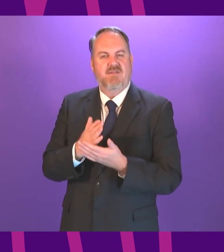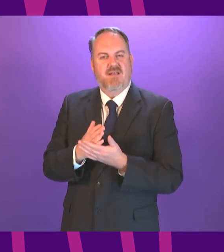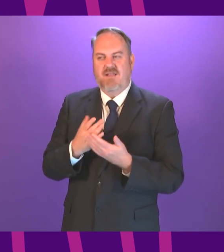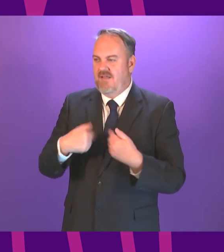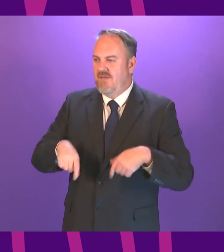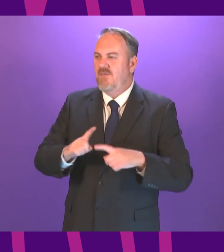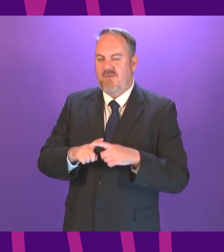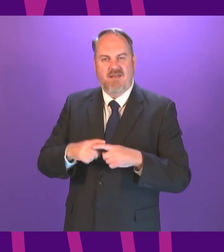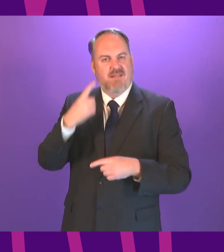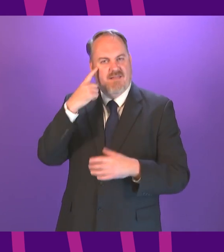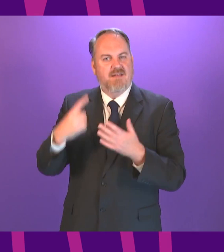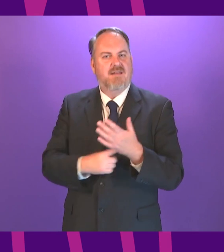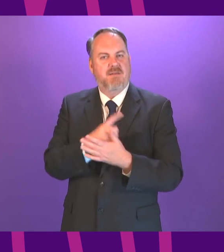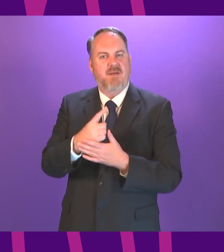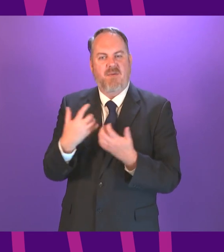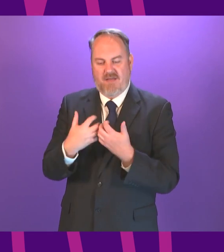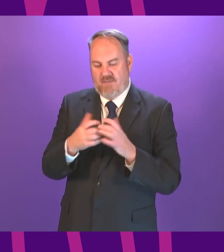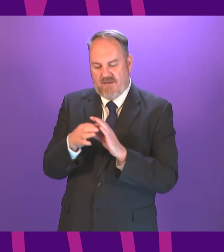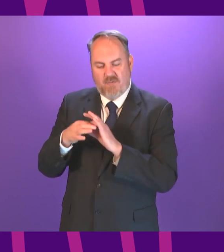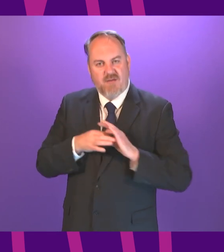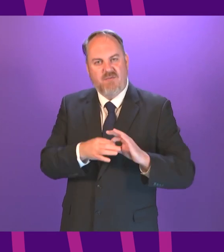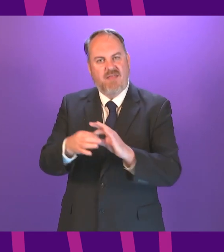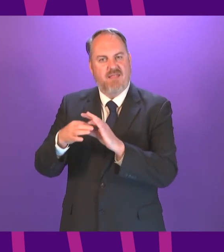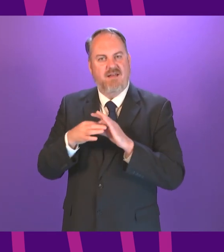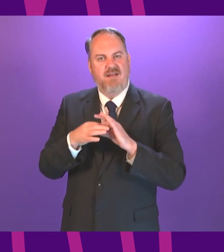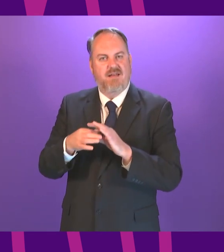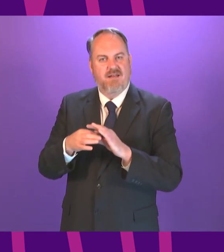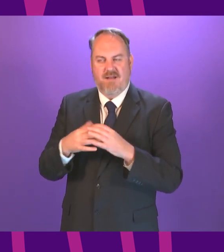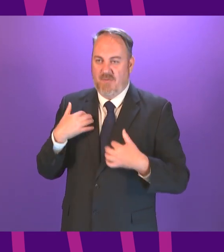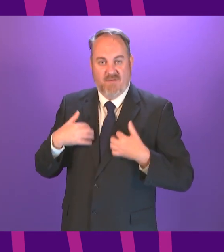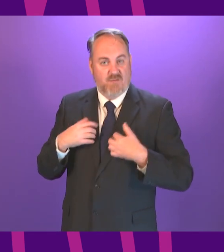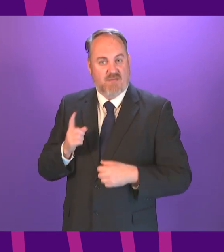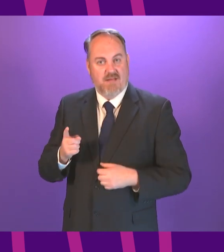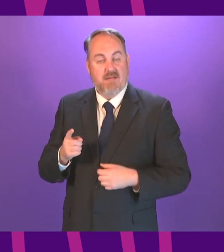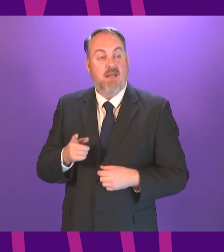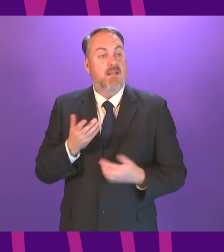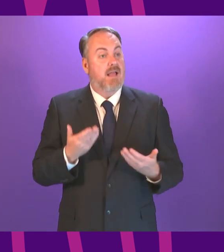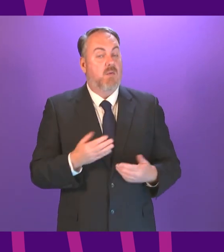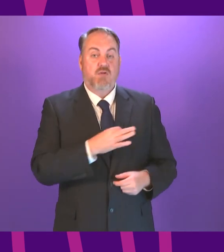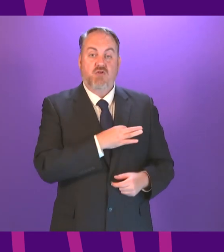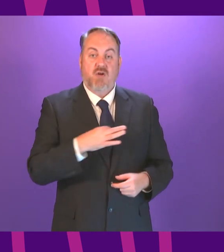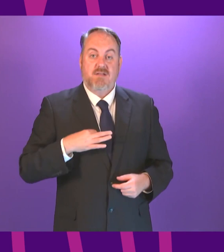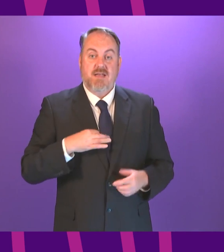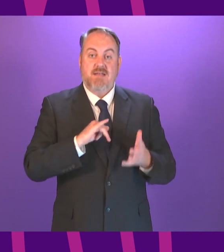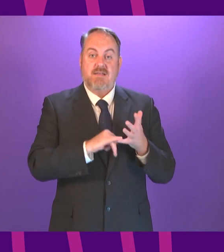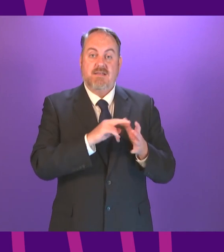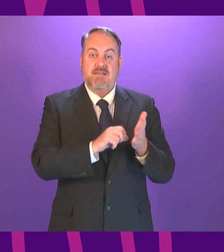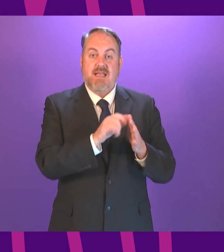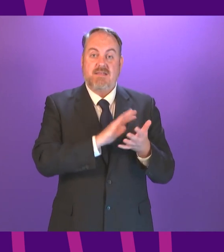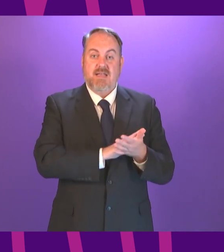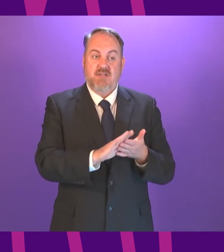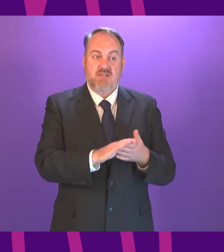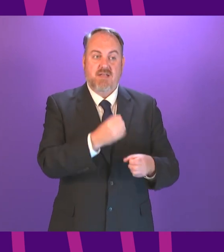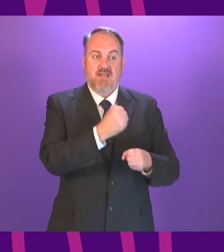number of others will be looking forward to working closely with you as will I can I turn to Dr Sandish Gohani who I have been impressed with right